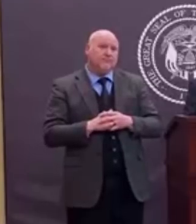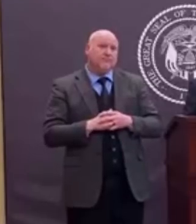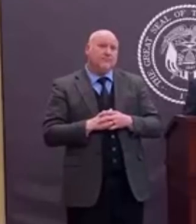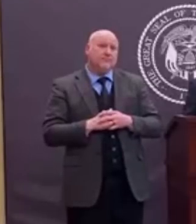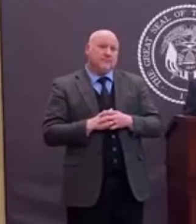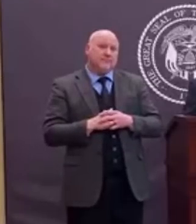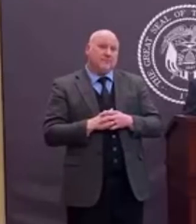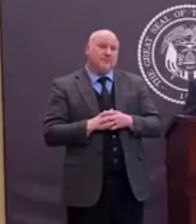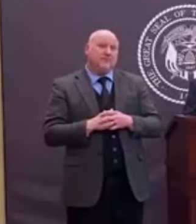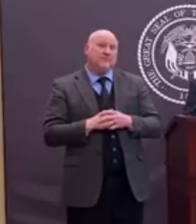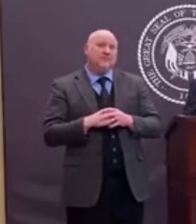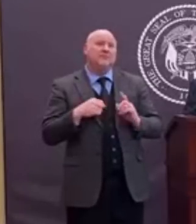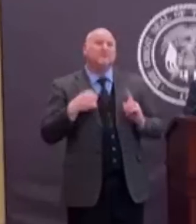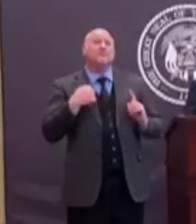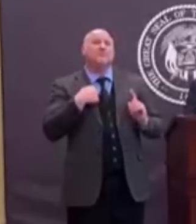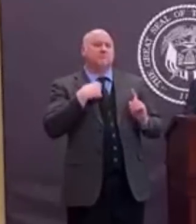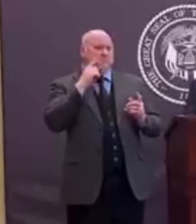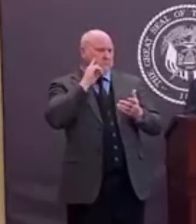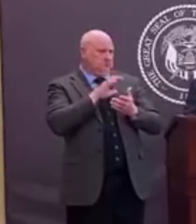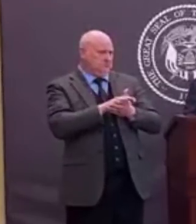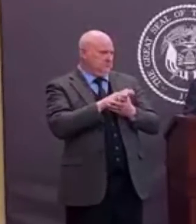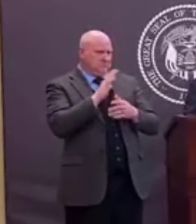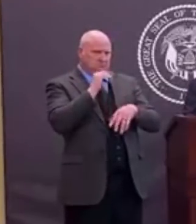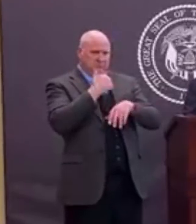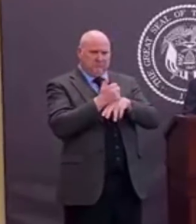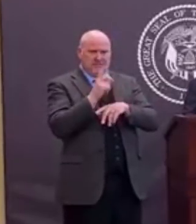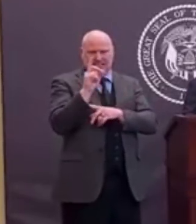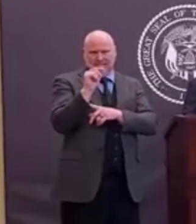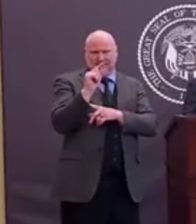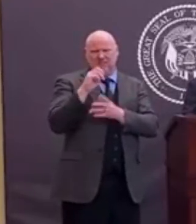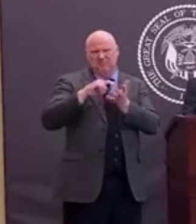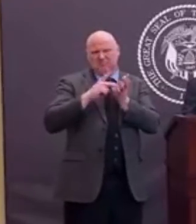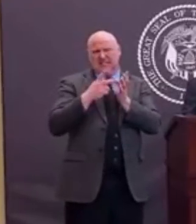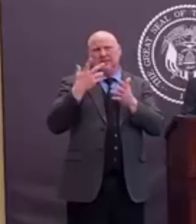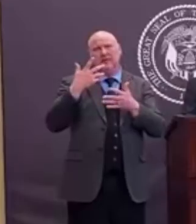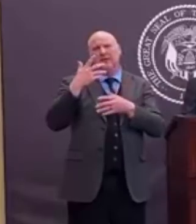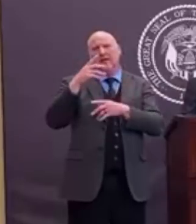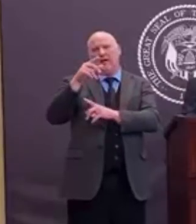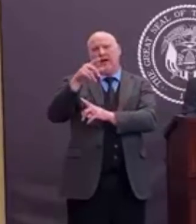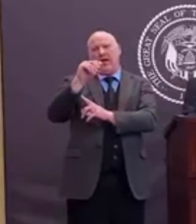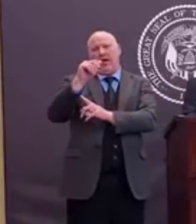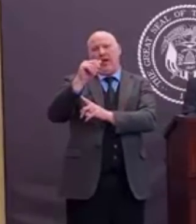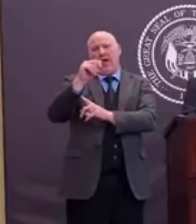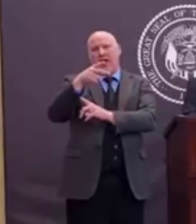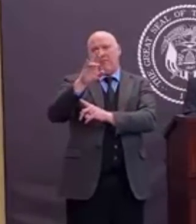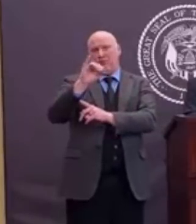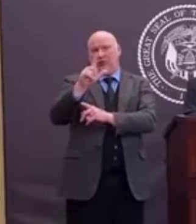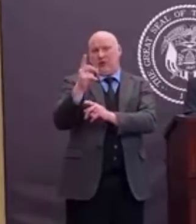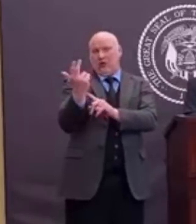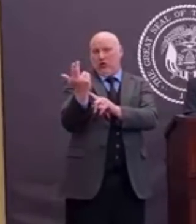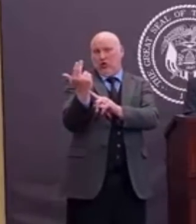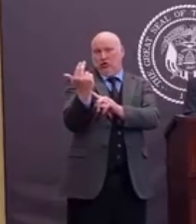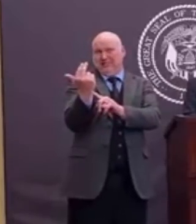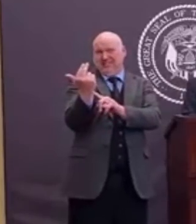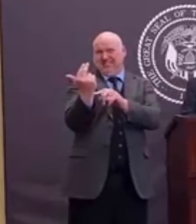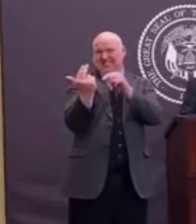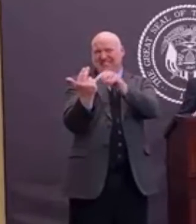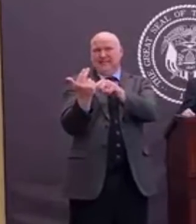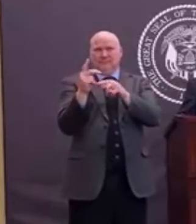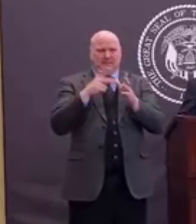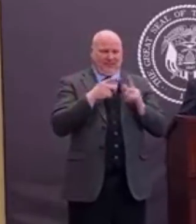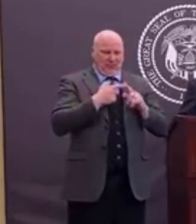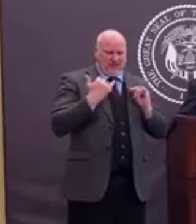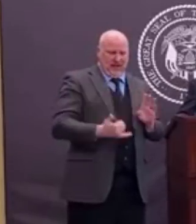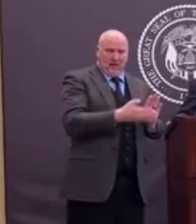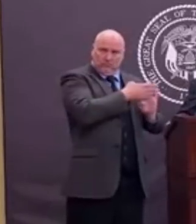yeah, these, they'll be in place until April 13th, and we expect